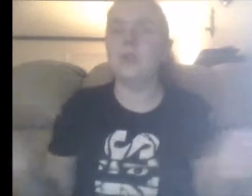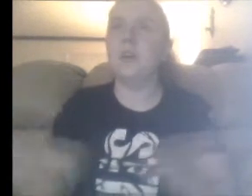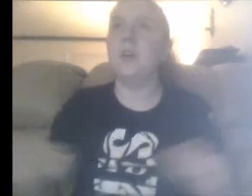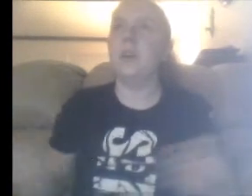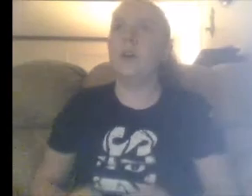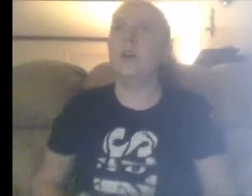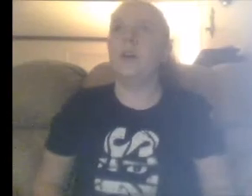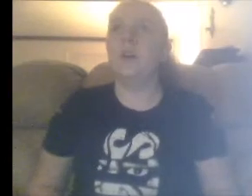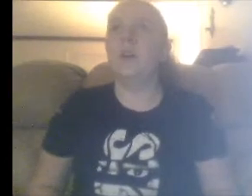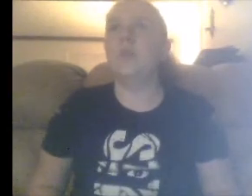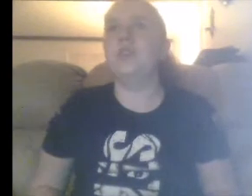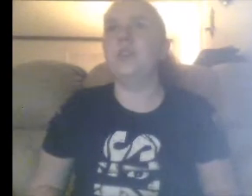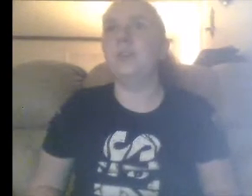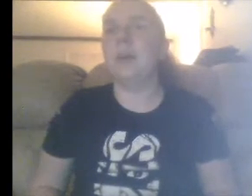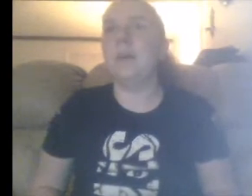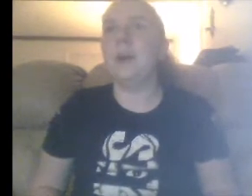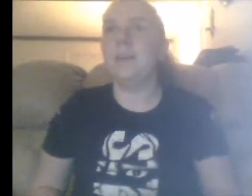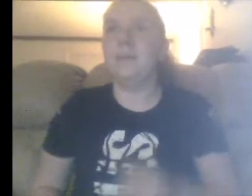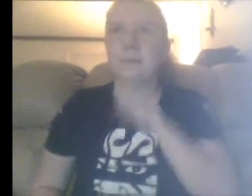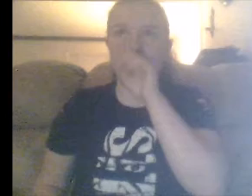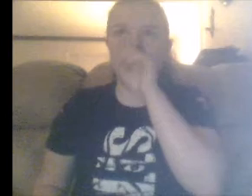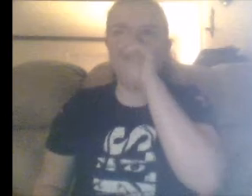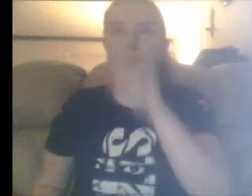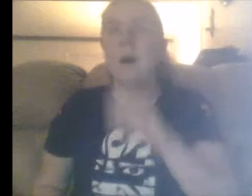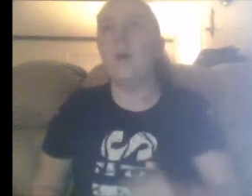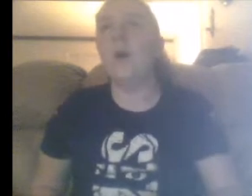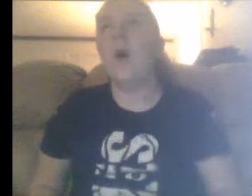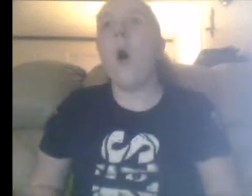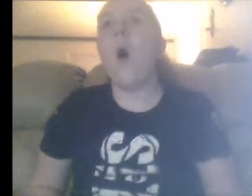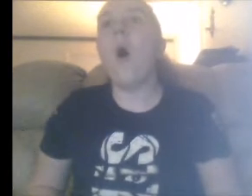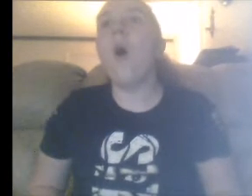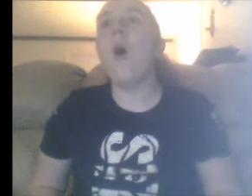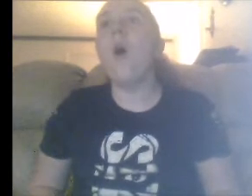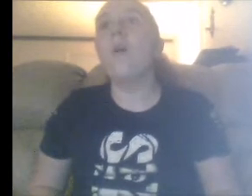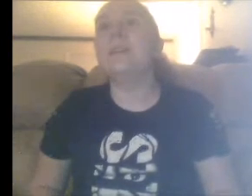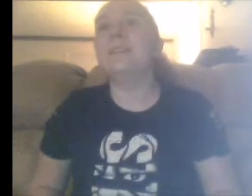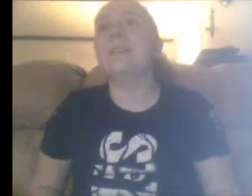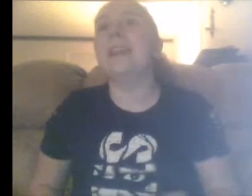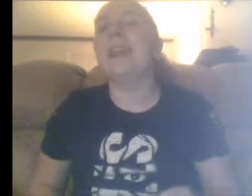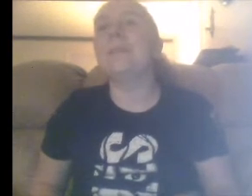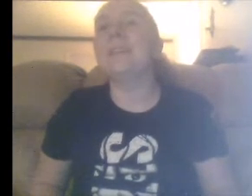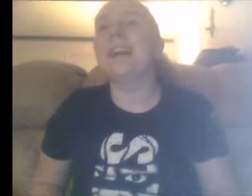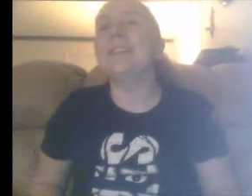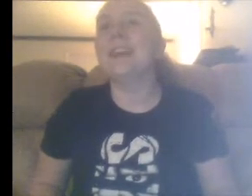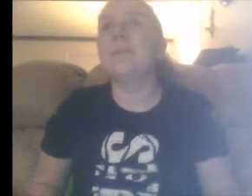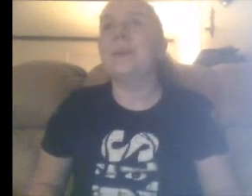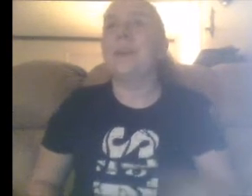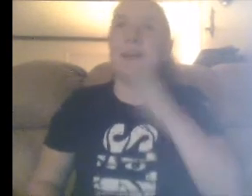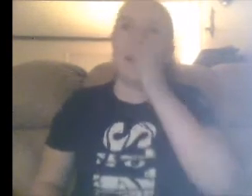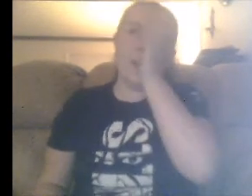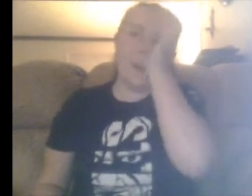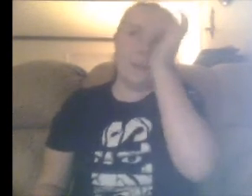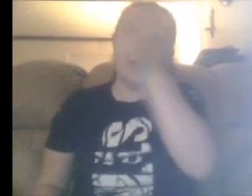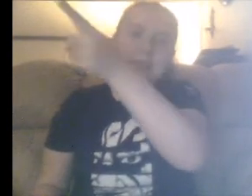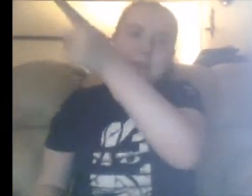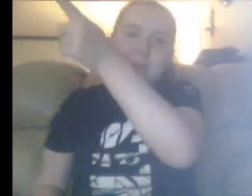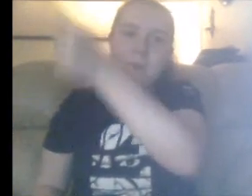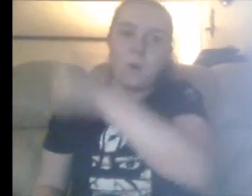dude. Oh shoot, come on. Uh oh. Oh, is this gonna end up like last time? I saw this before.